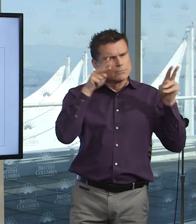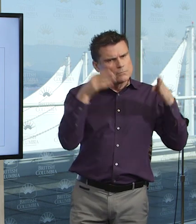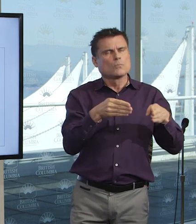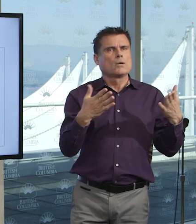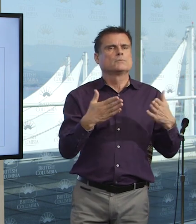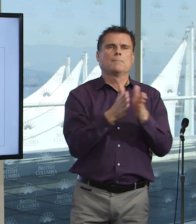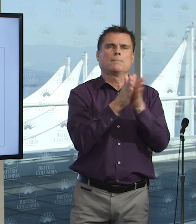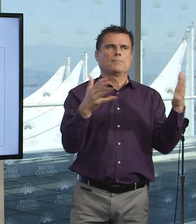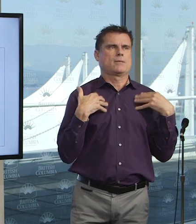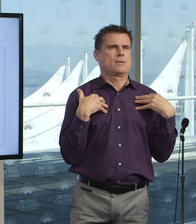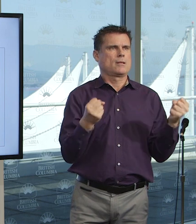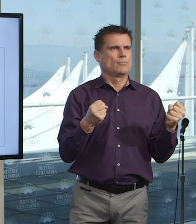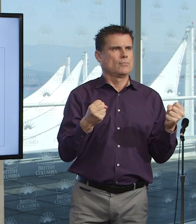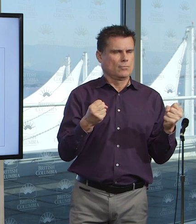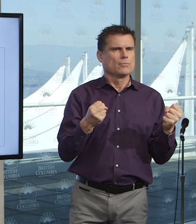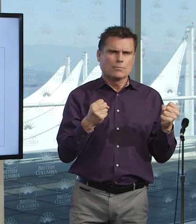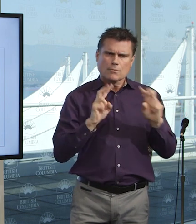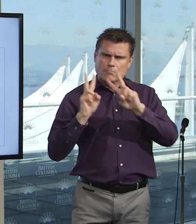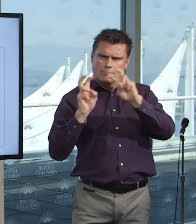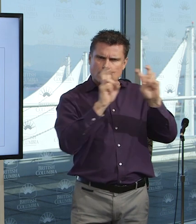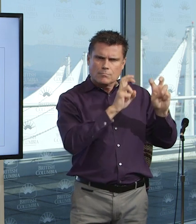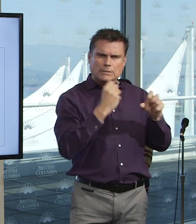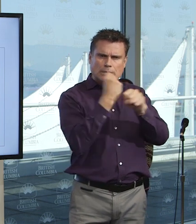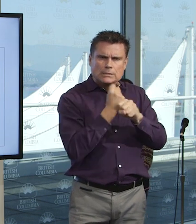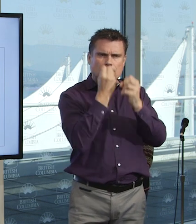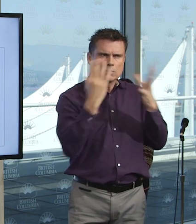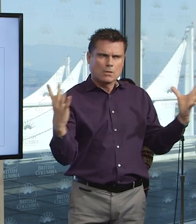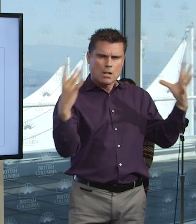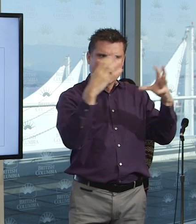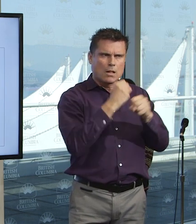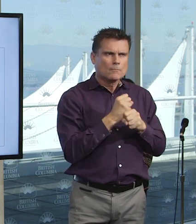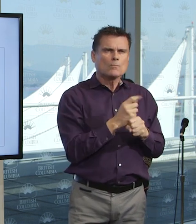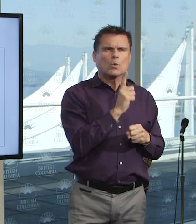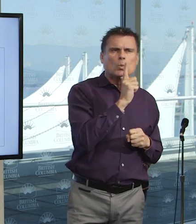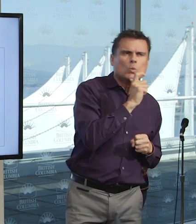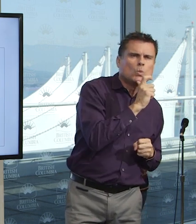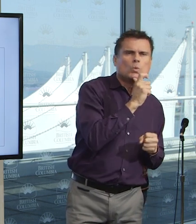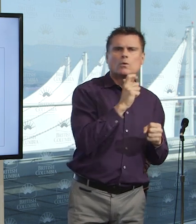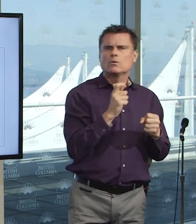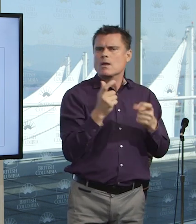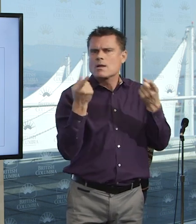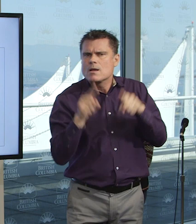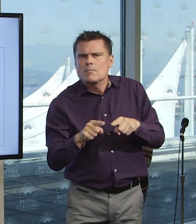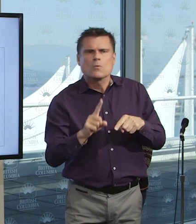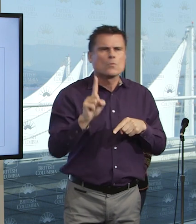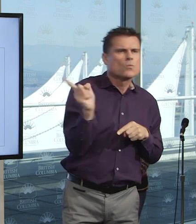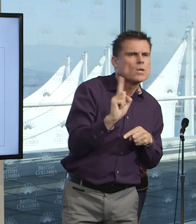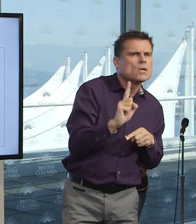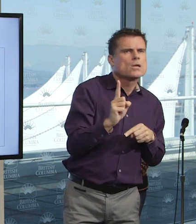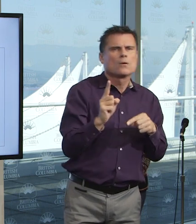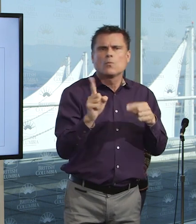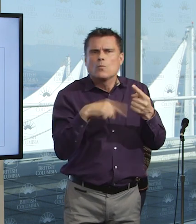who, what, where and when of diseases and it's about tracking the disease and helping us understand what's going on with it. So we